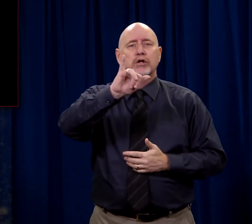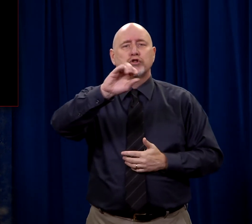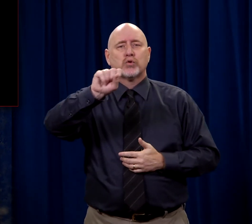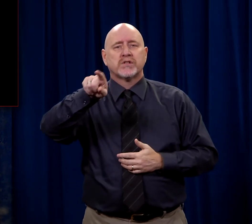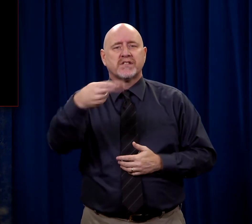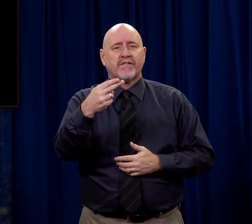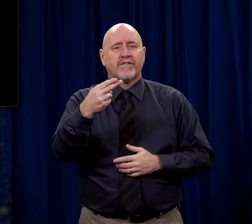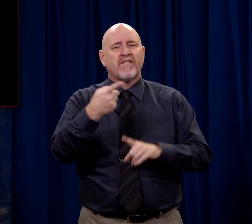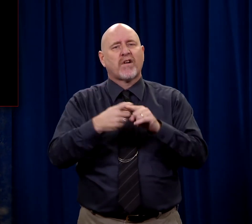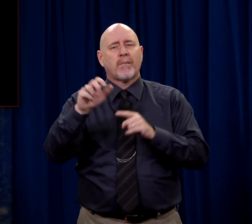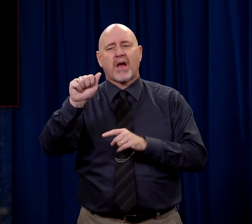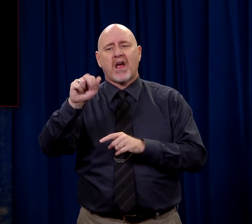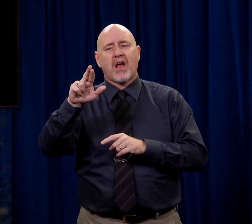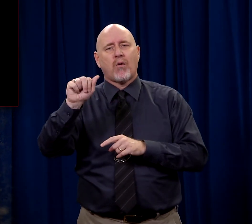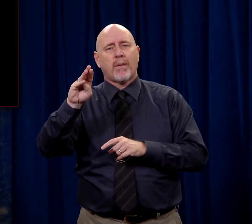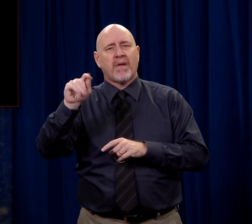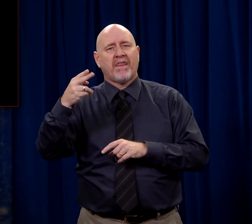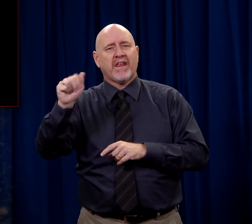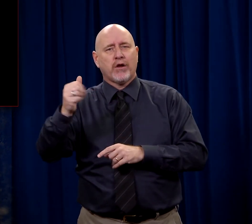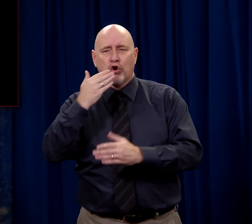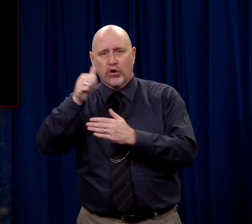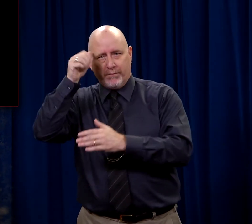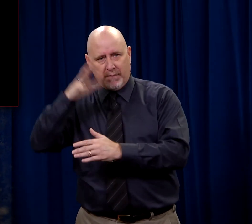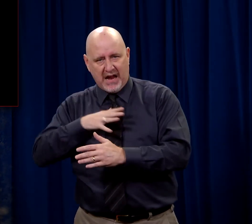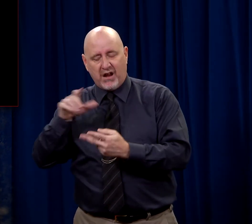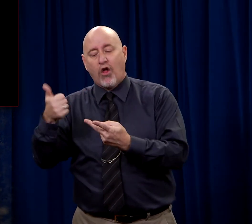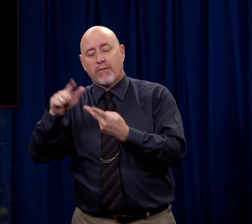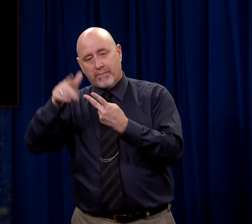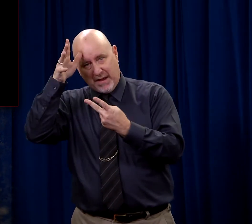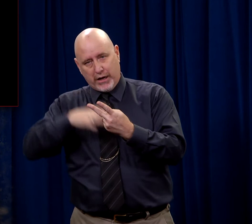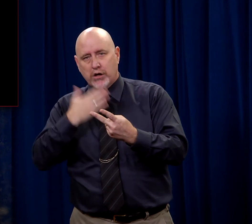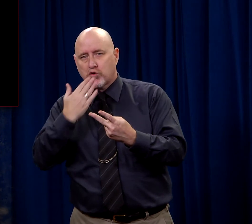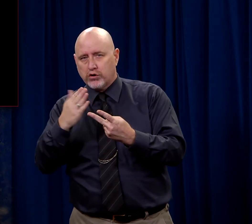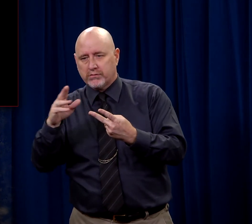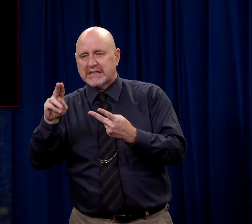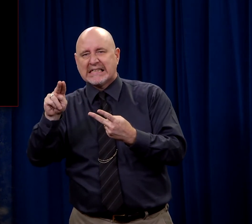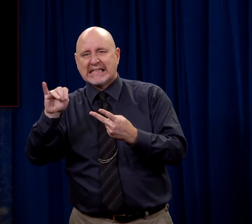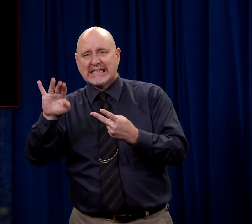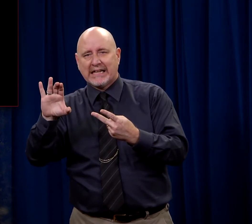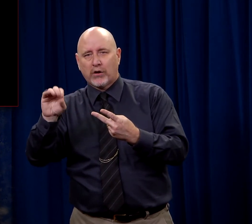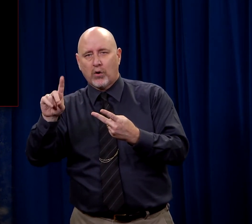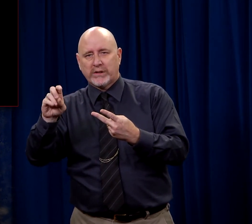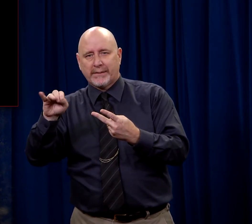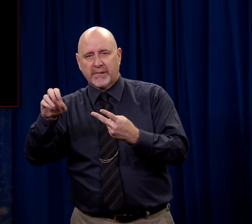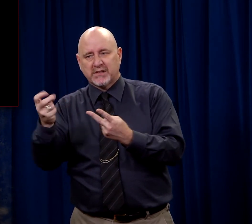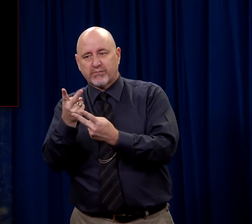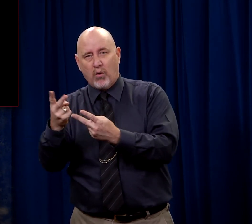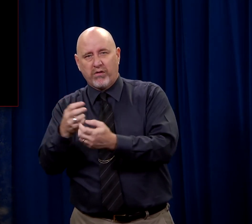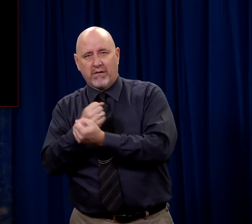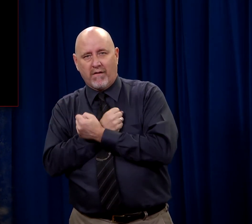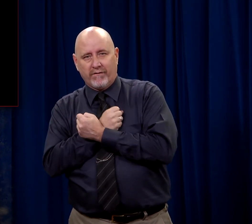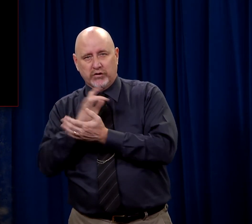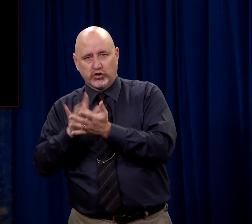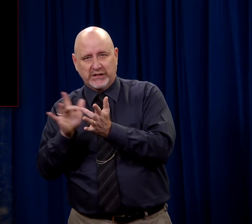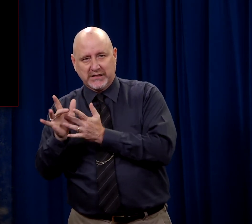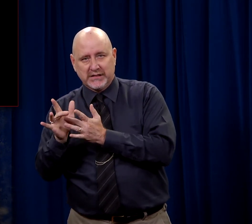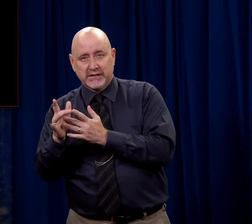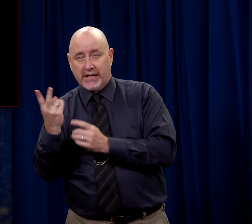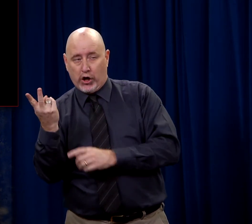Joseph of Arimathea, a good man, and another good man named Nicodemus, who loved Jesus, followed Jesus, they